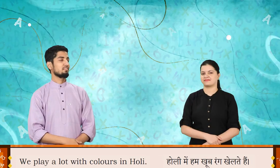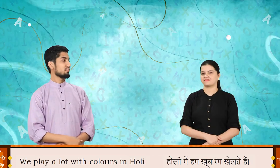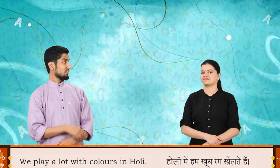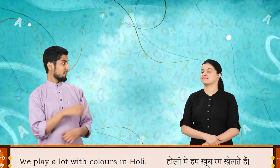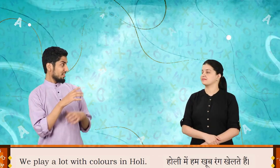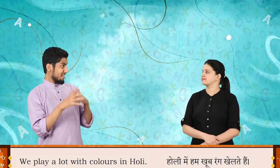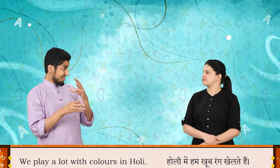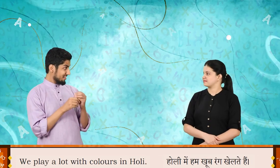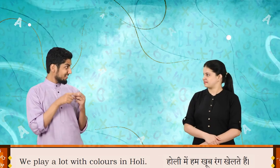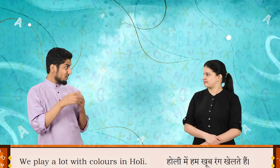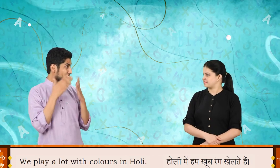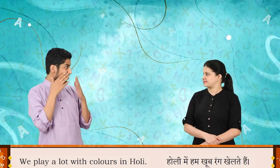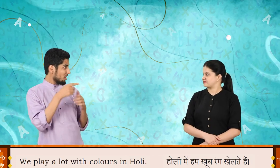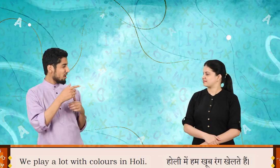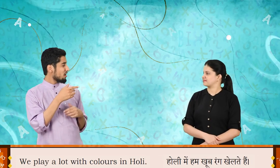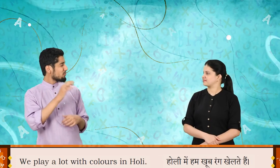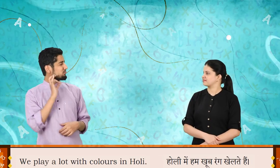We play a lot with colors in Holi.